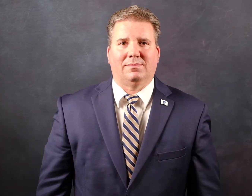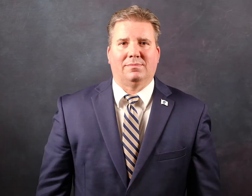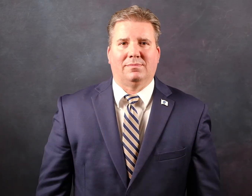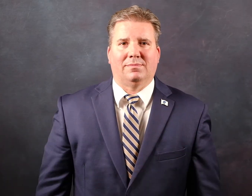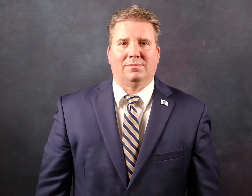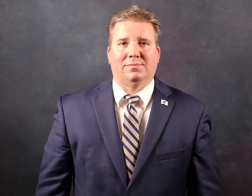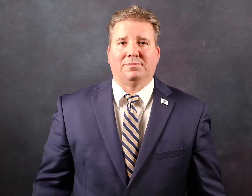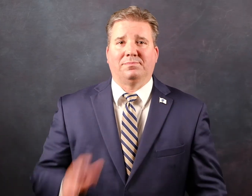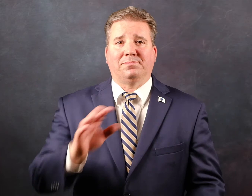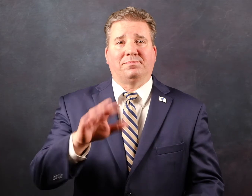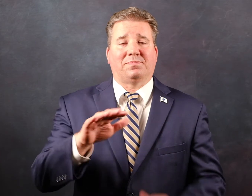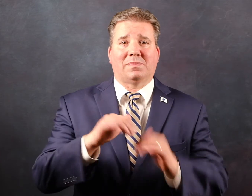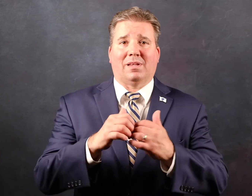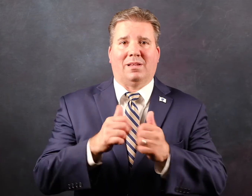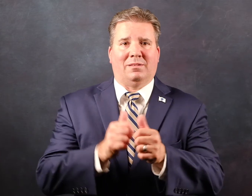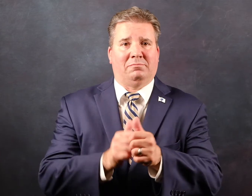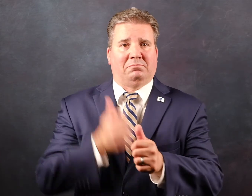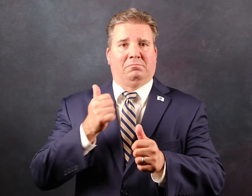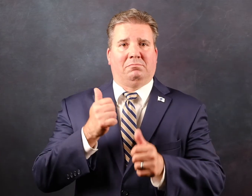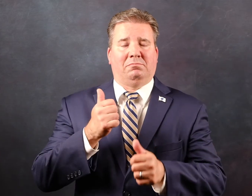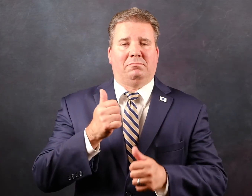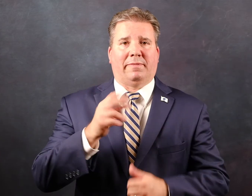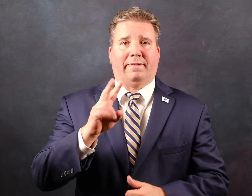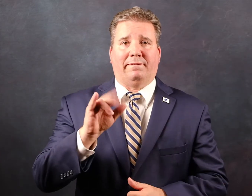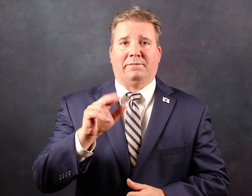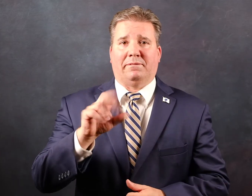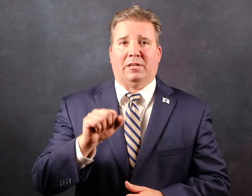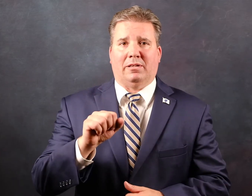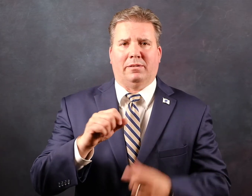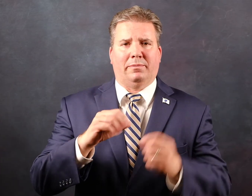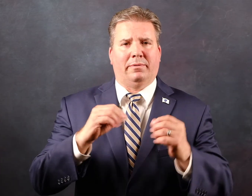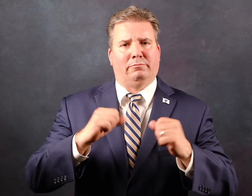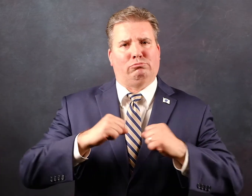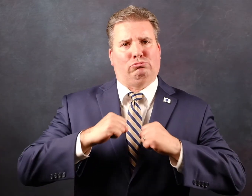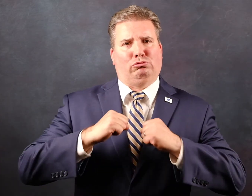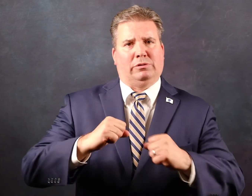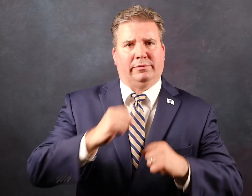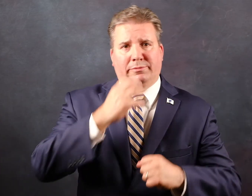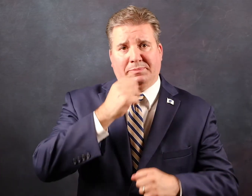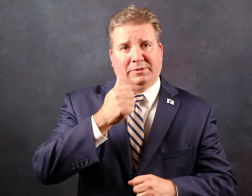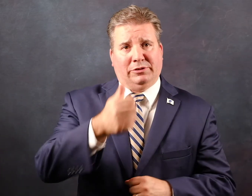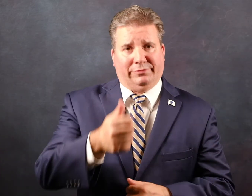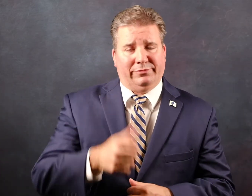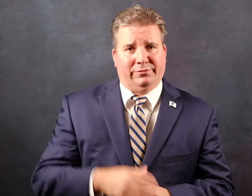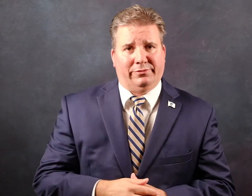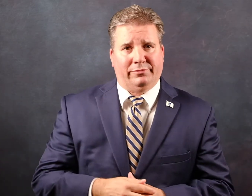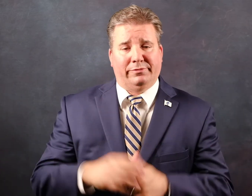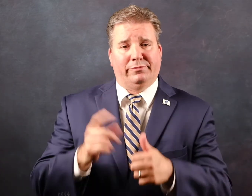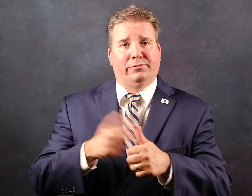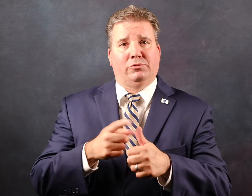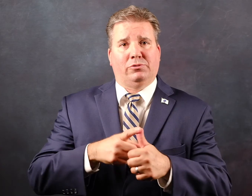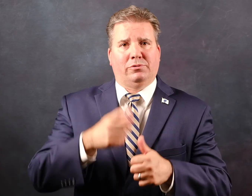you can avoid and protect yourself at home